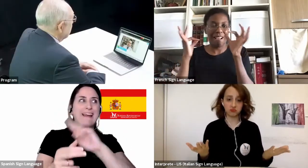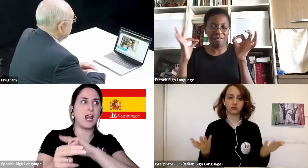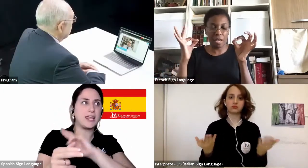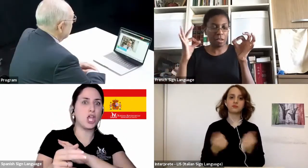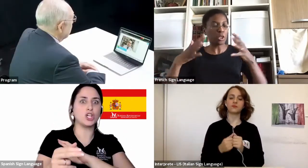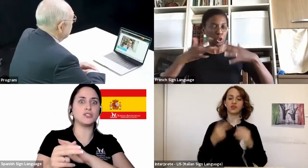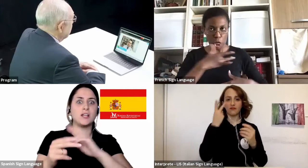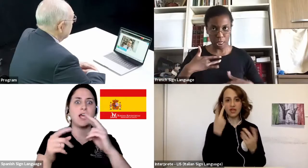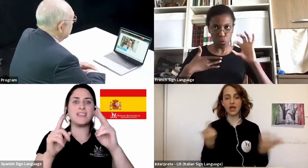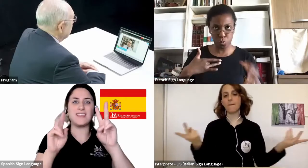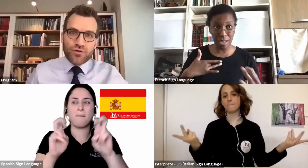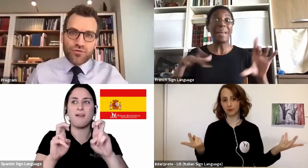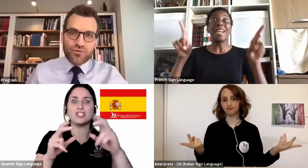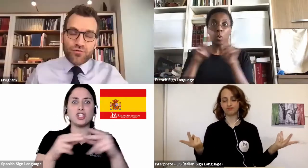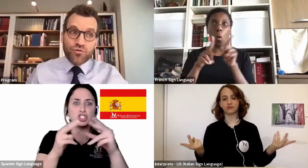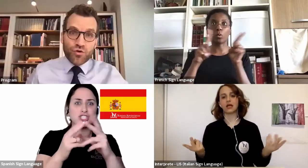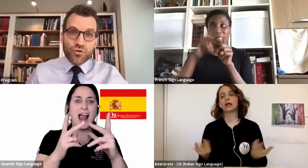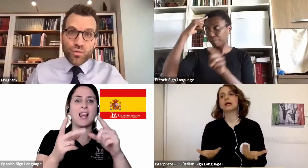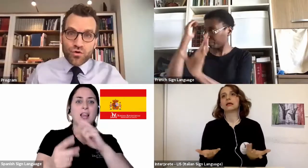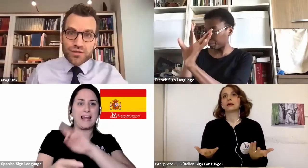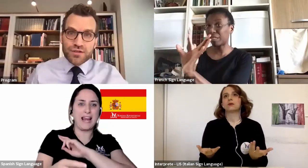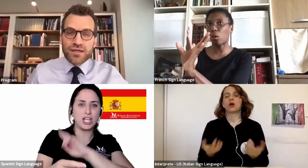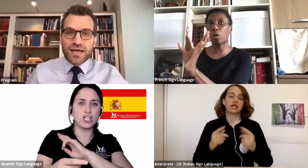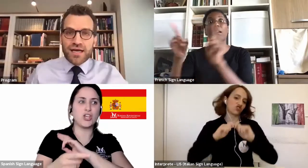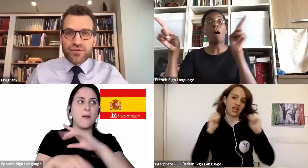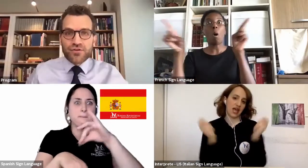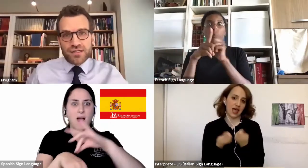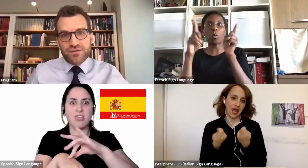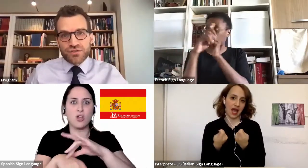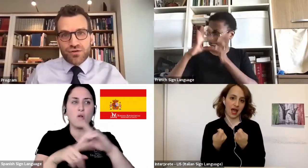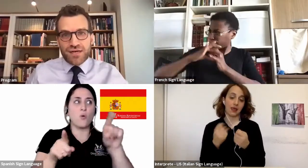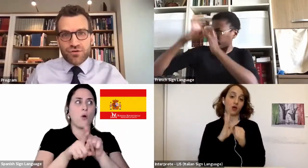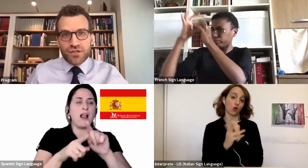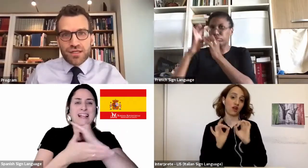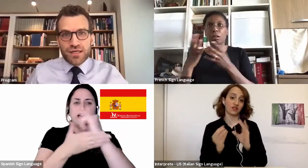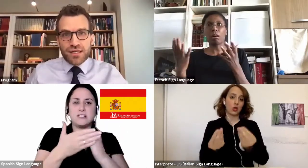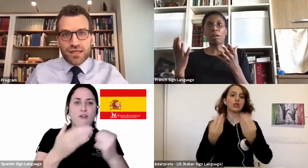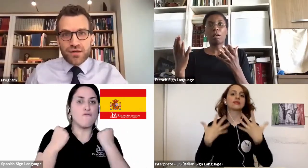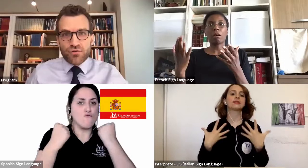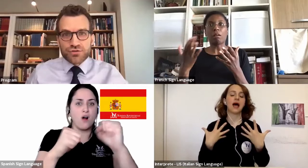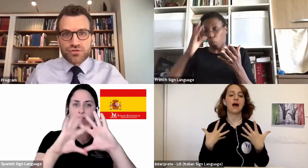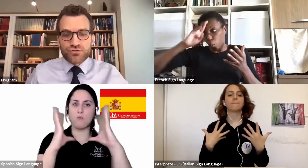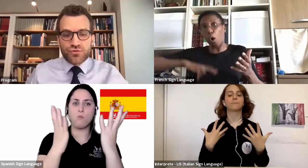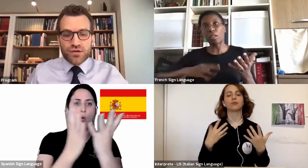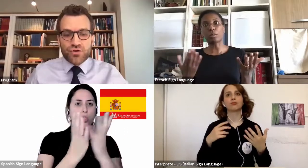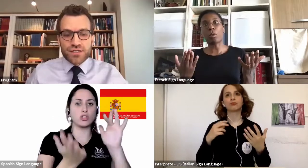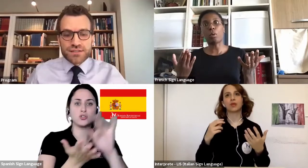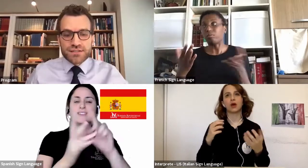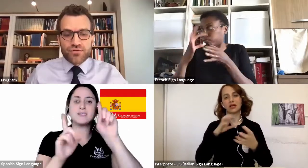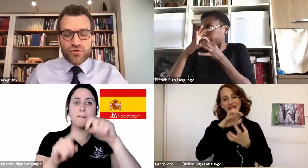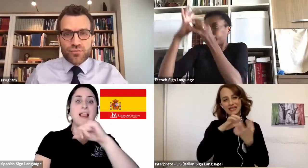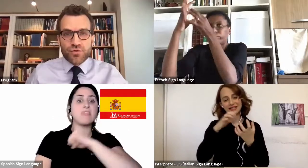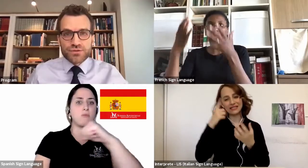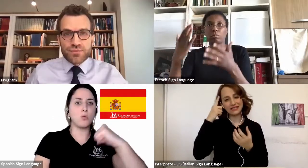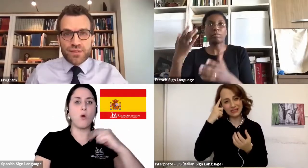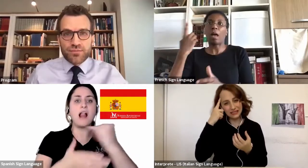crisis for, for the world and on the individual level, also truly a crisis